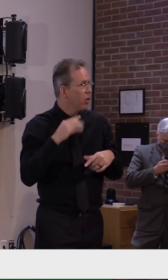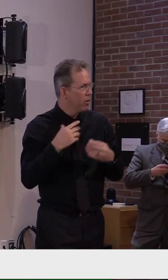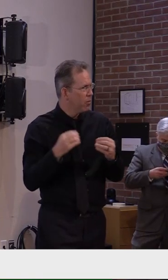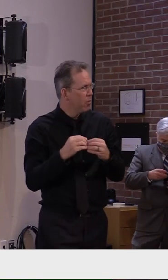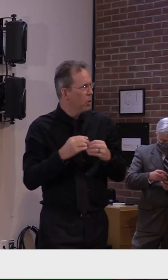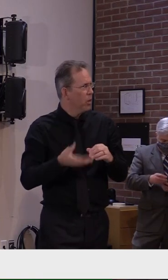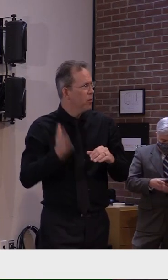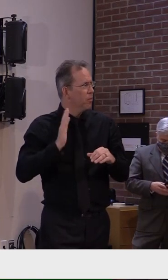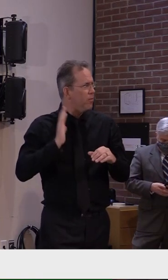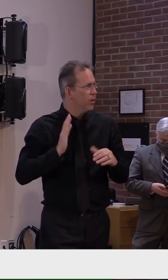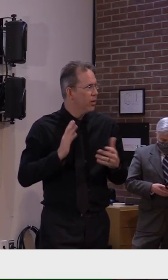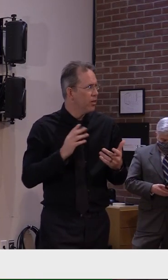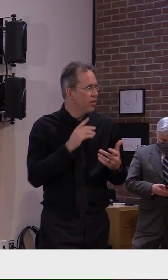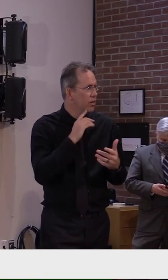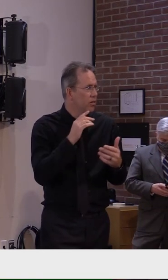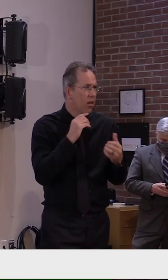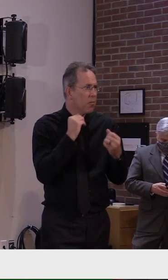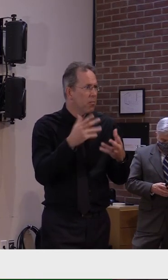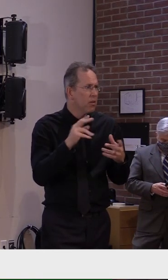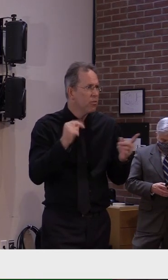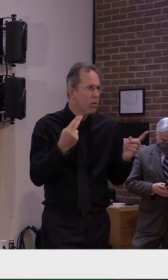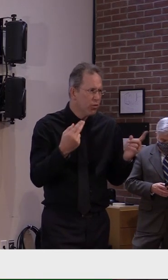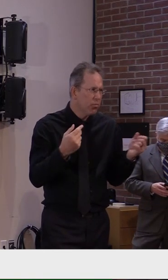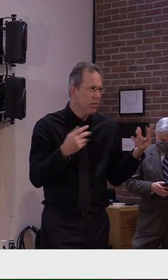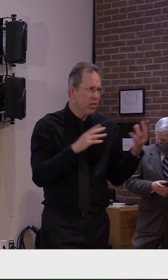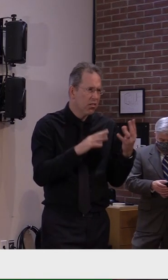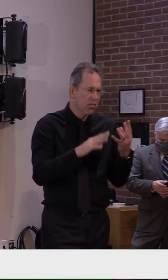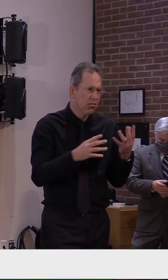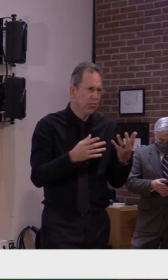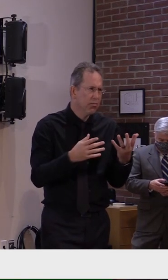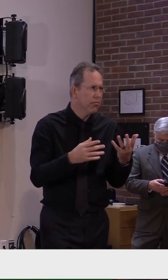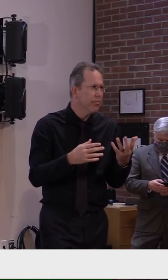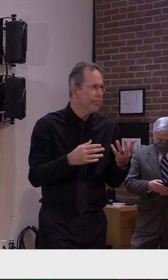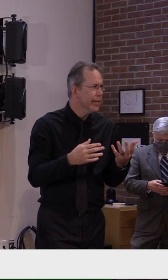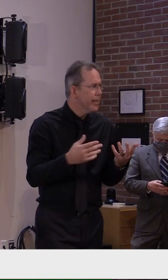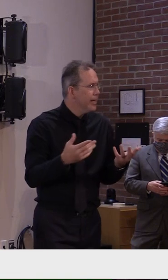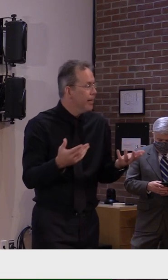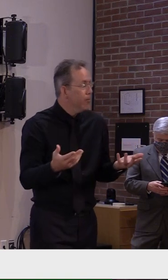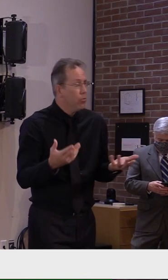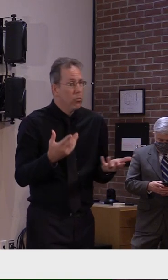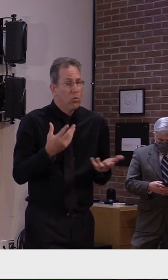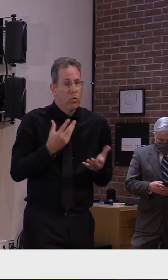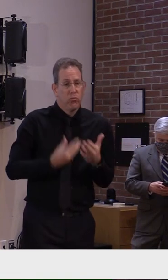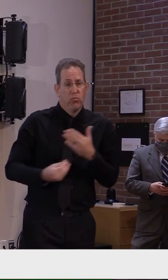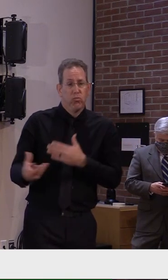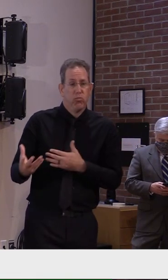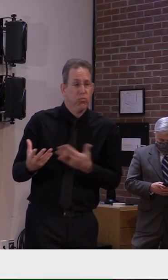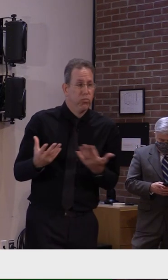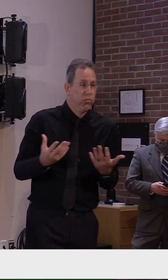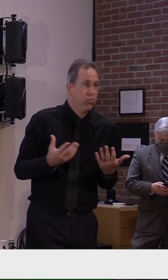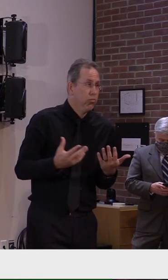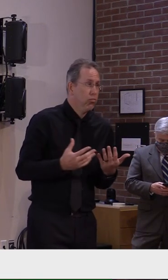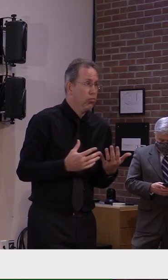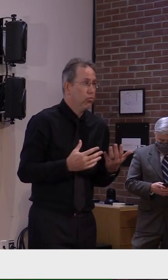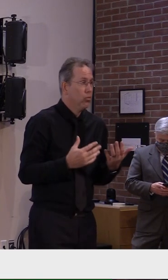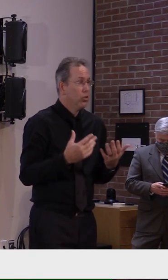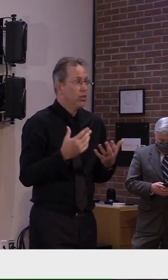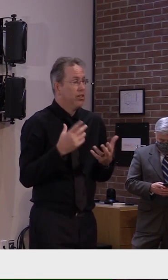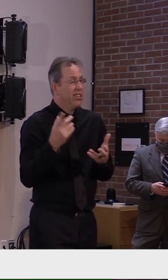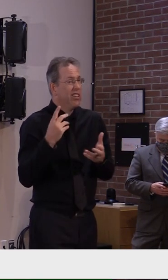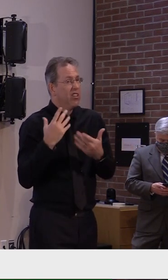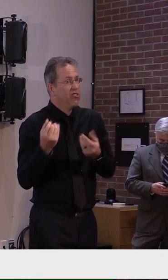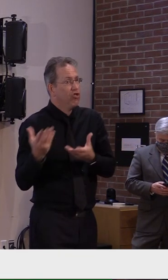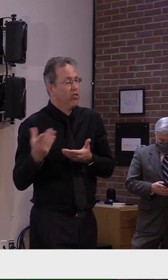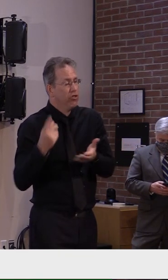place but anyways uh the charts don't seem to bear this out maybe you could double check i'm not going to double check